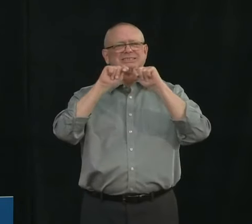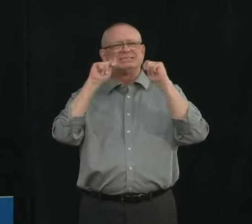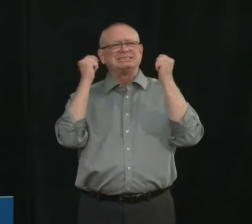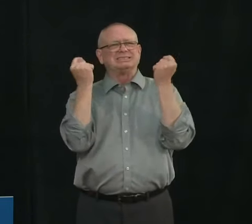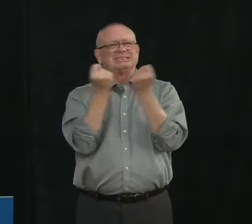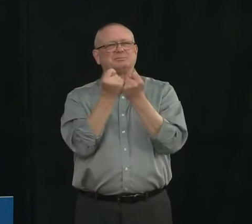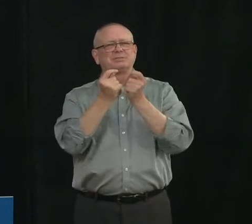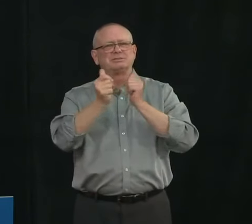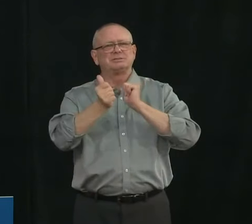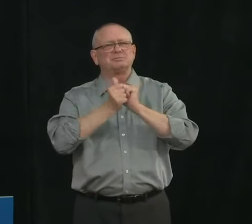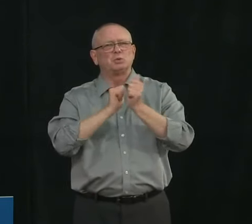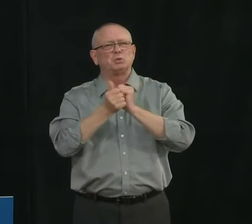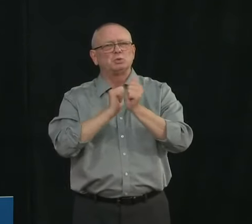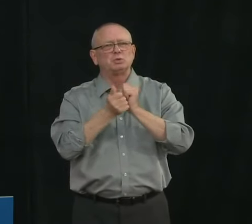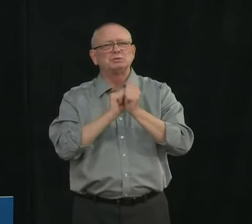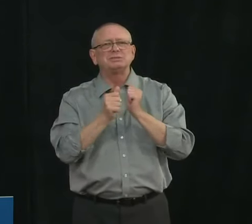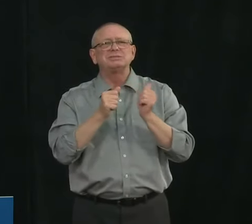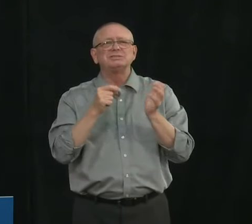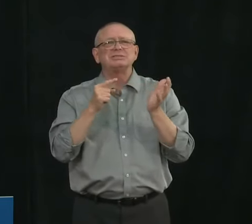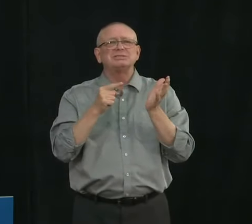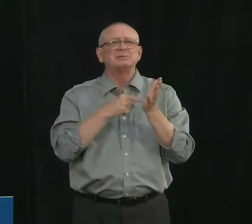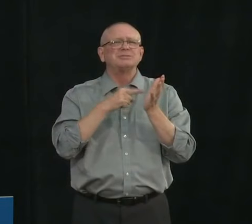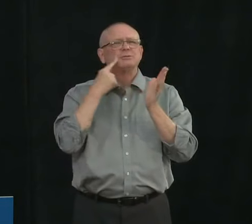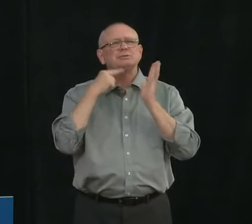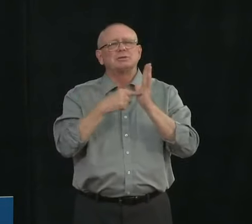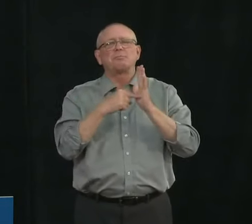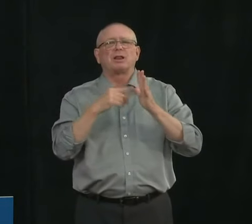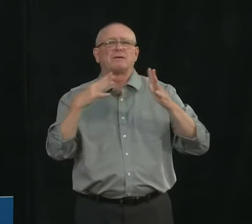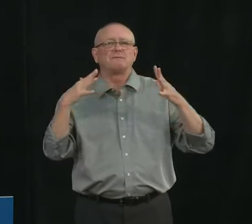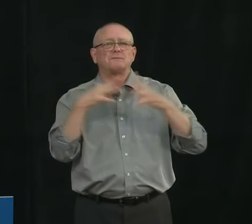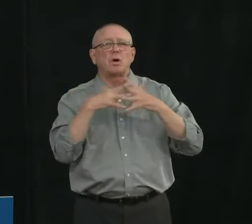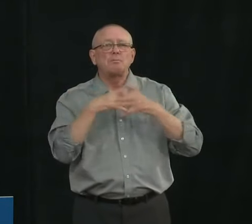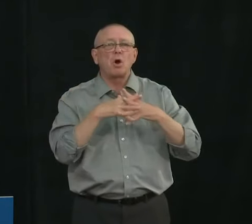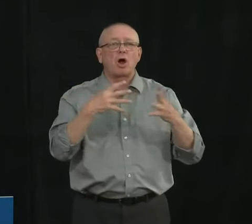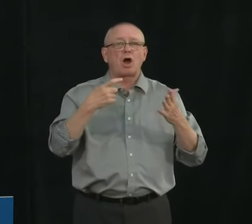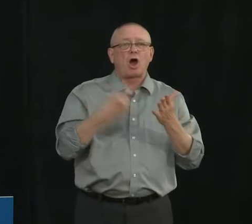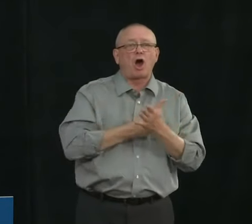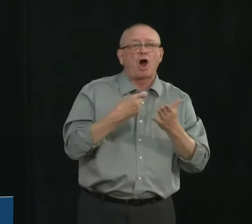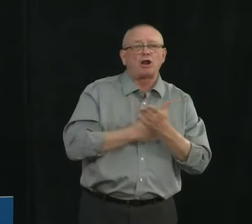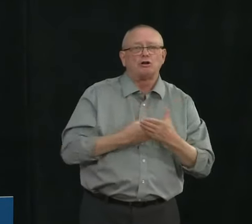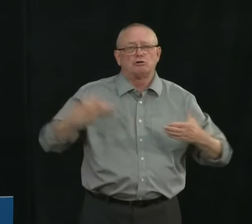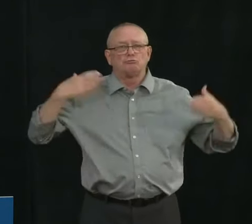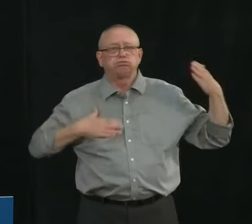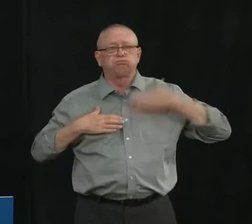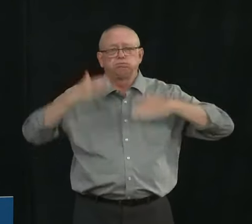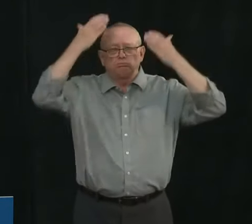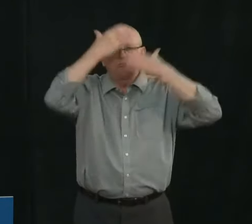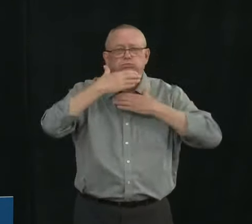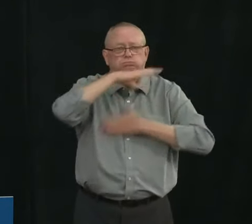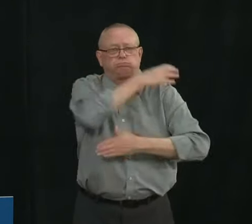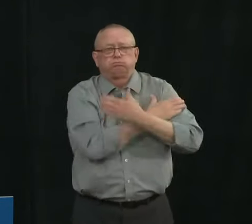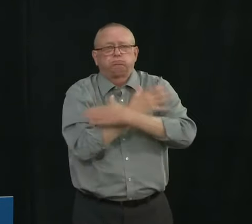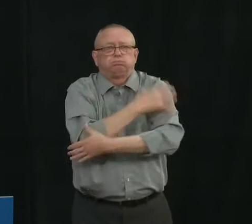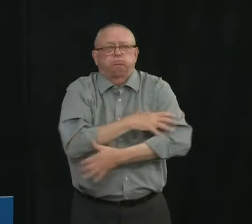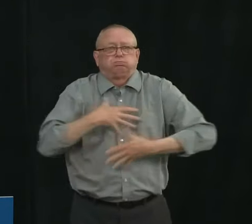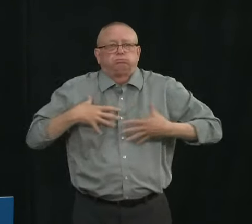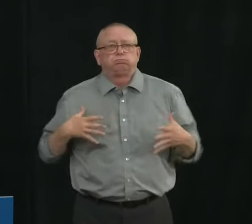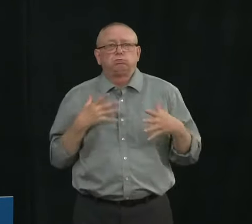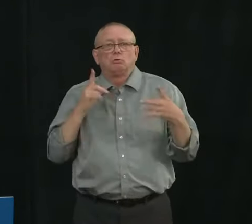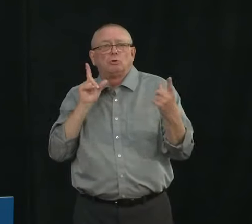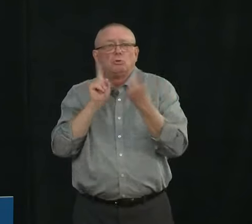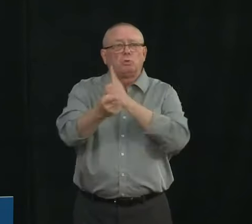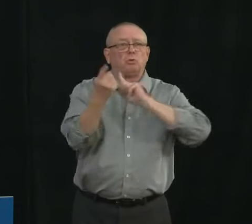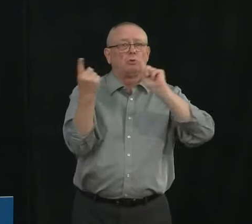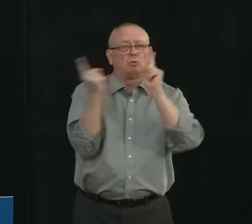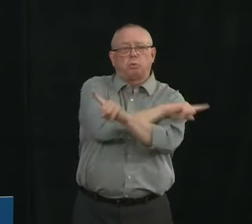hockey you're wearing full equipment you're wearing gloves hockey may wear a full face shield and your contact with other people's quite fleeting like a